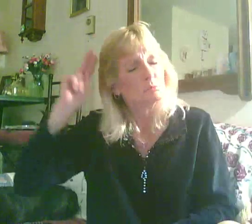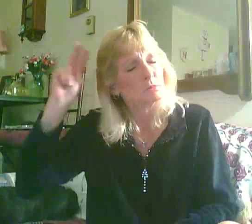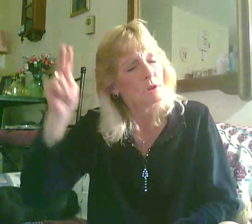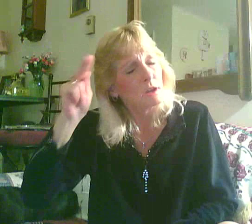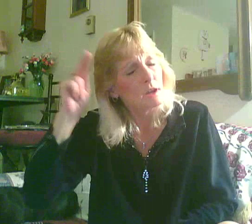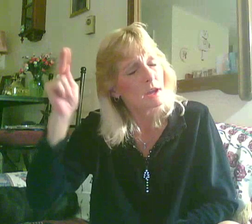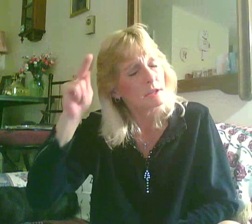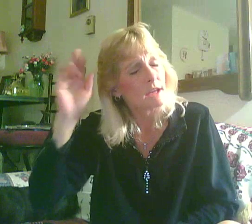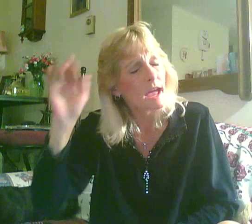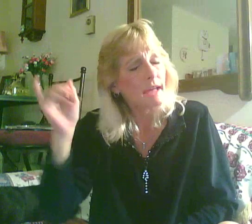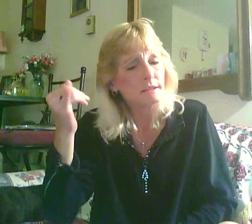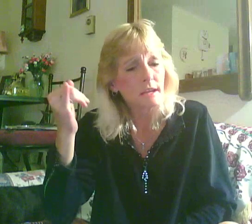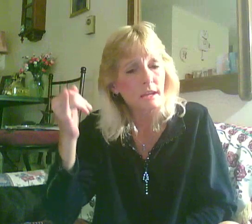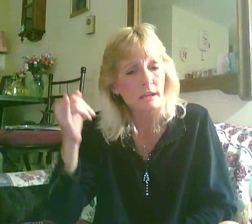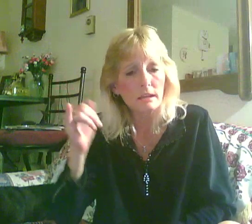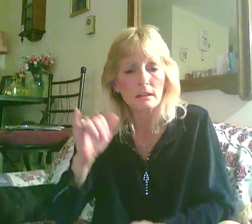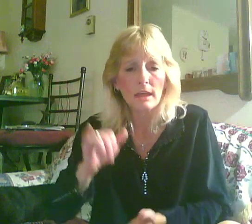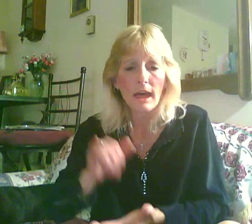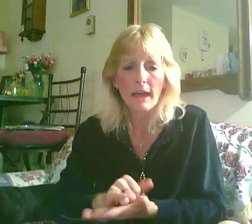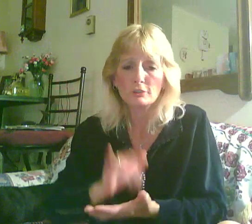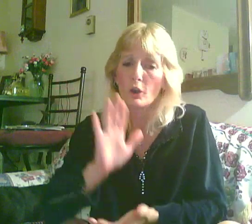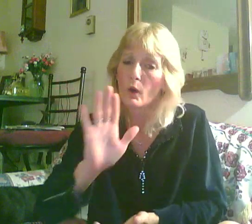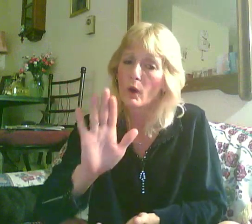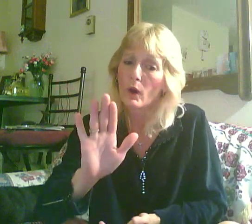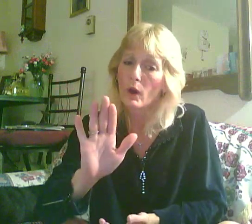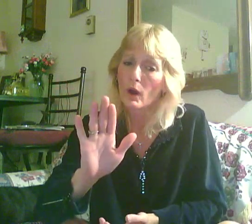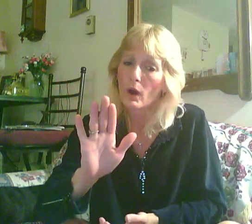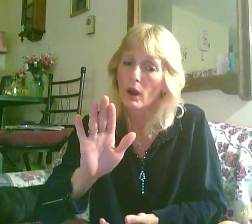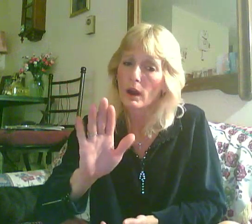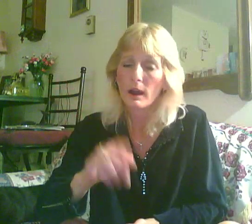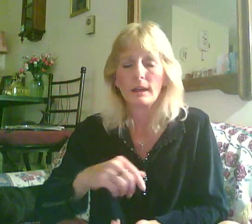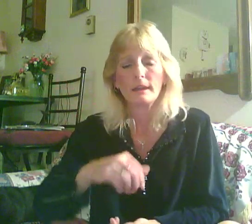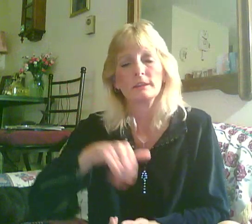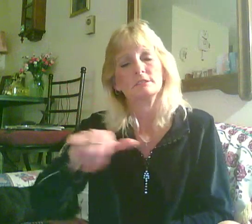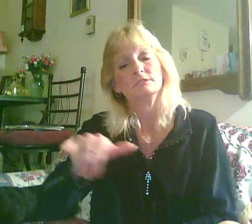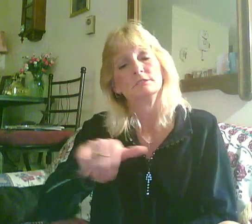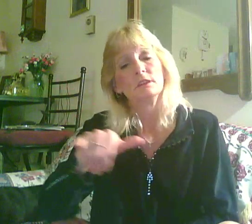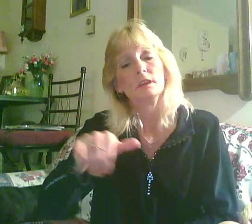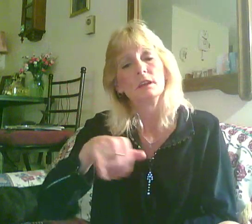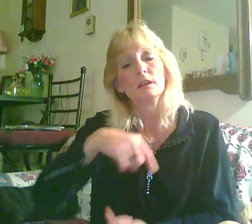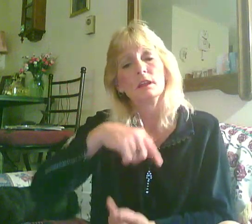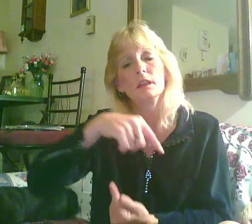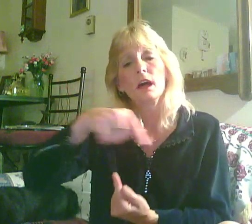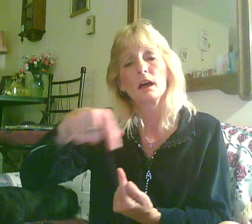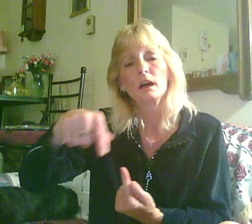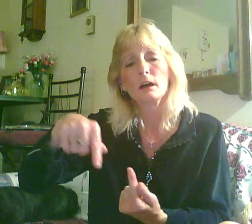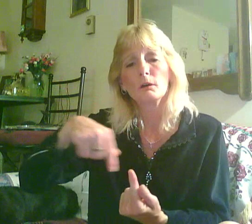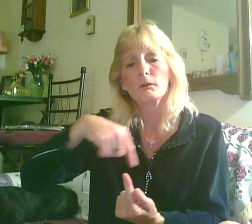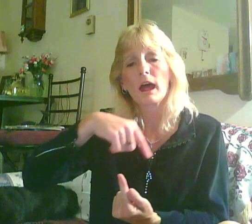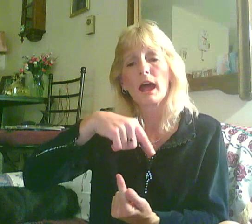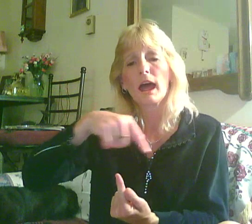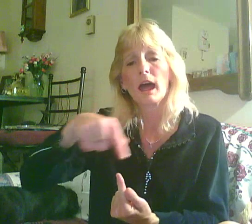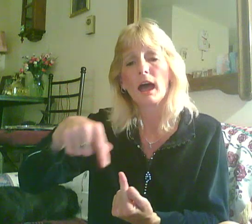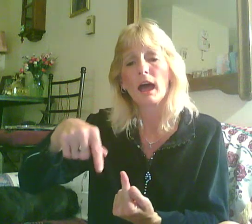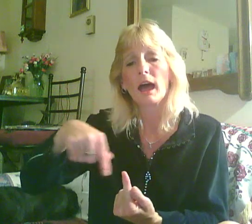pretending that you're still around. Oh,